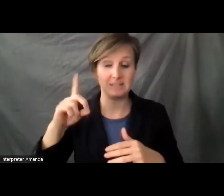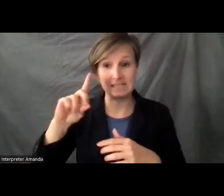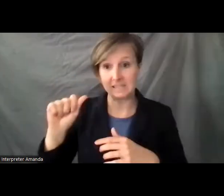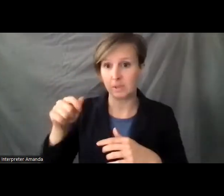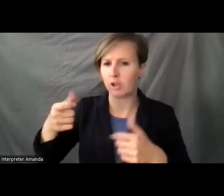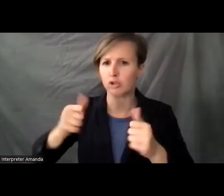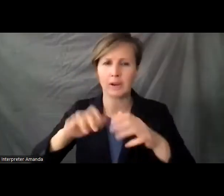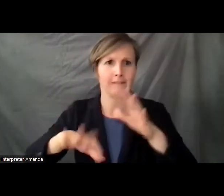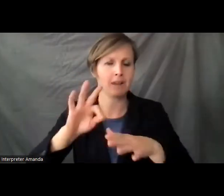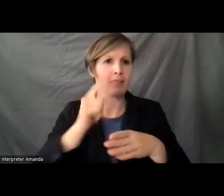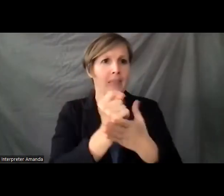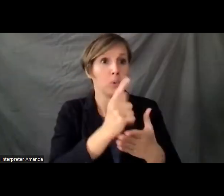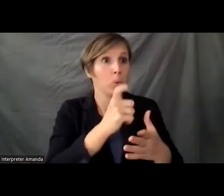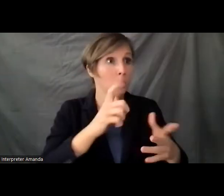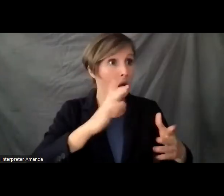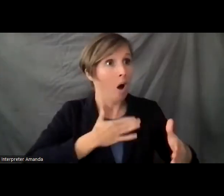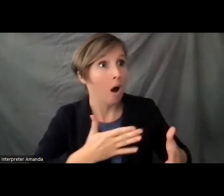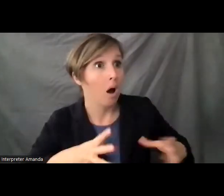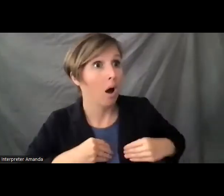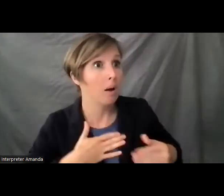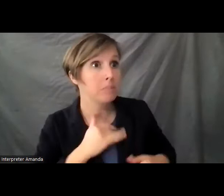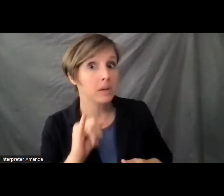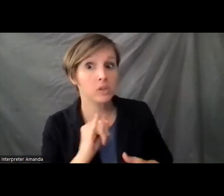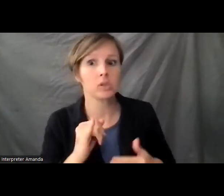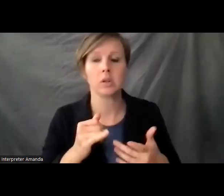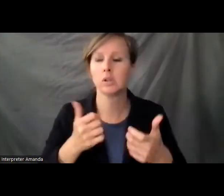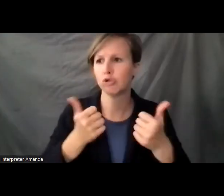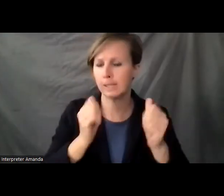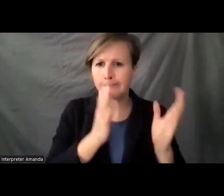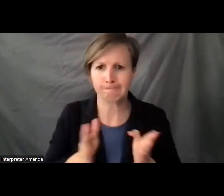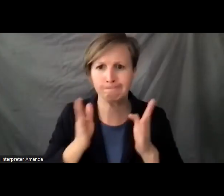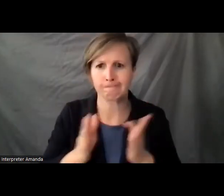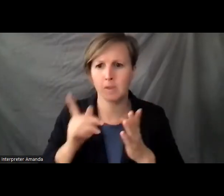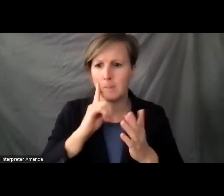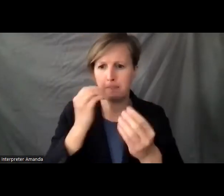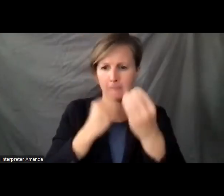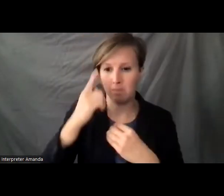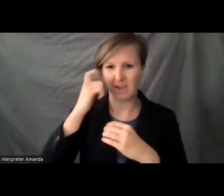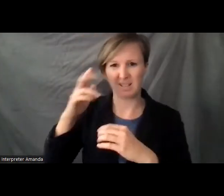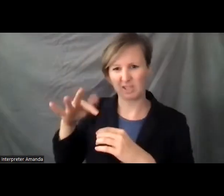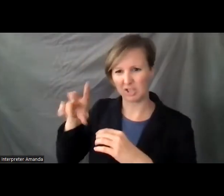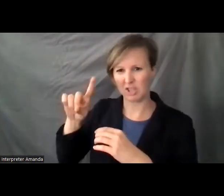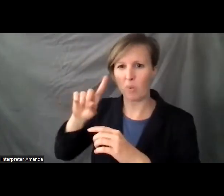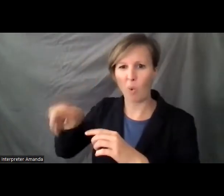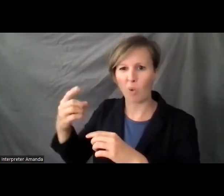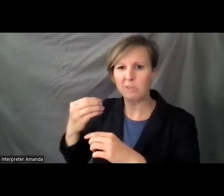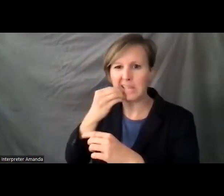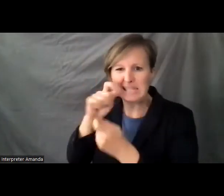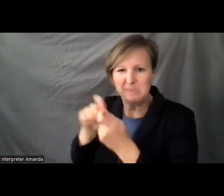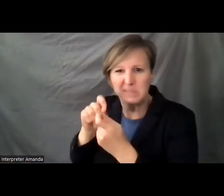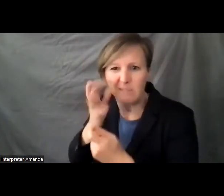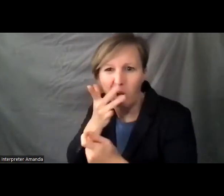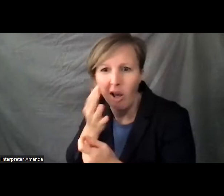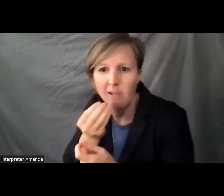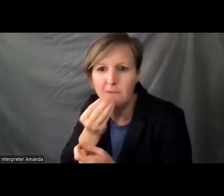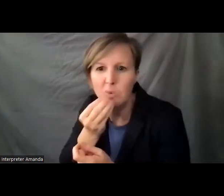therapists who accept their insurance, plan a healthy menu for a child who will only eat beige colored foods, and keep